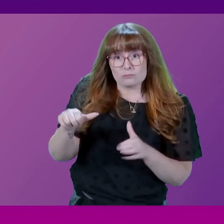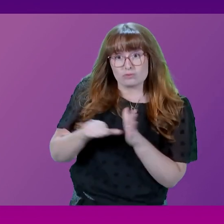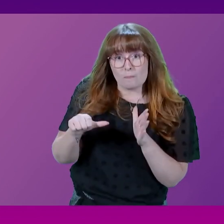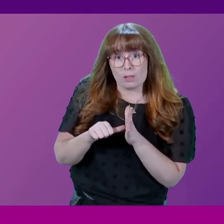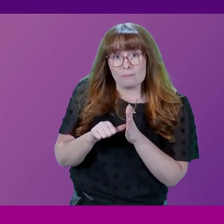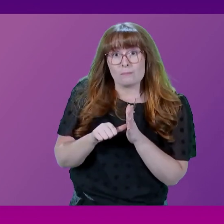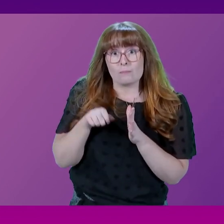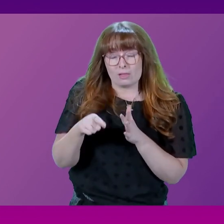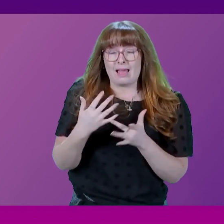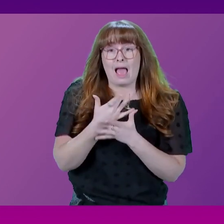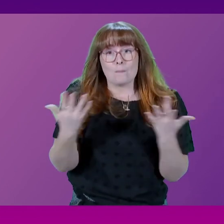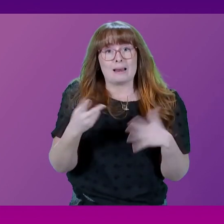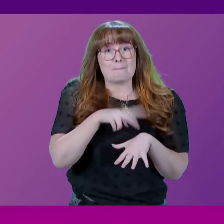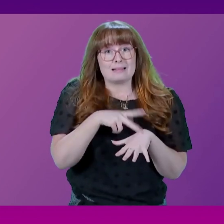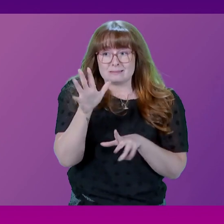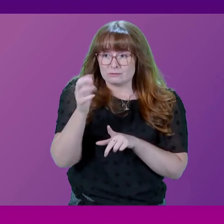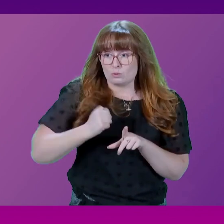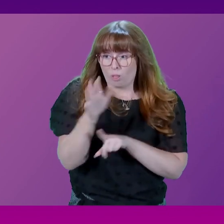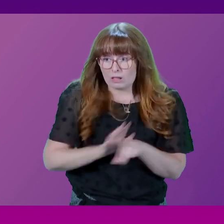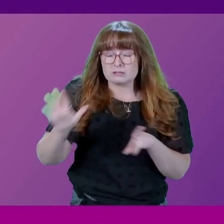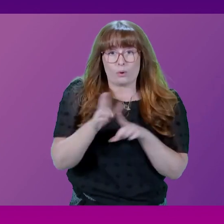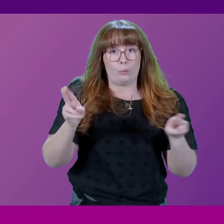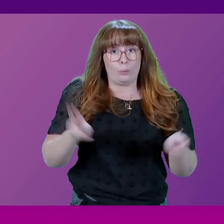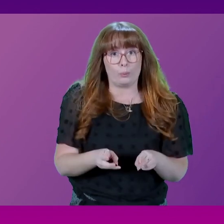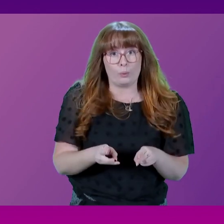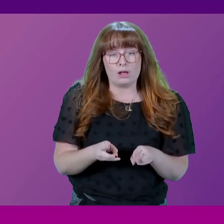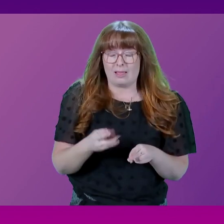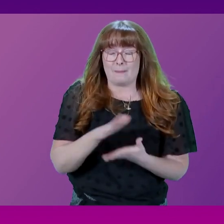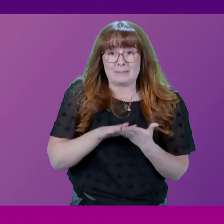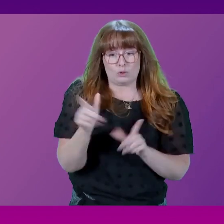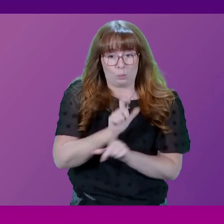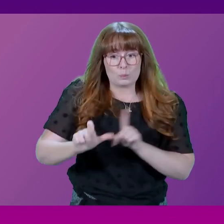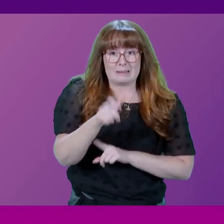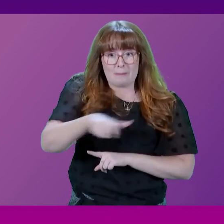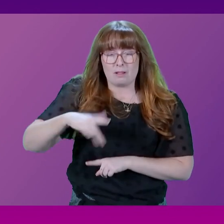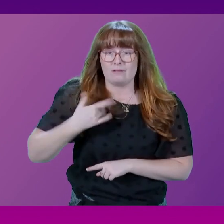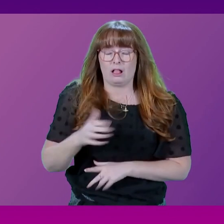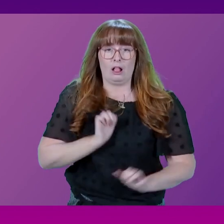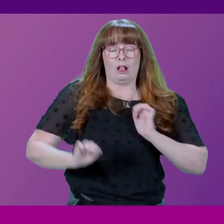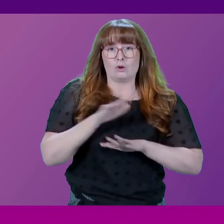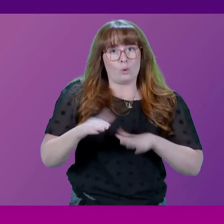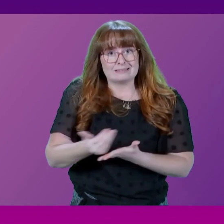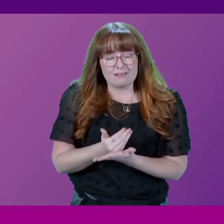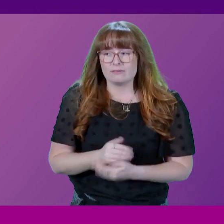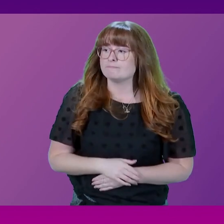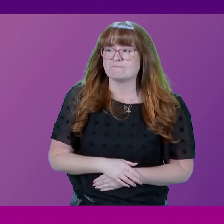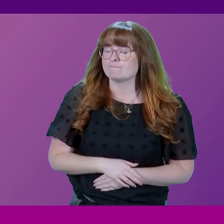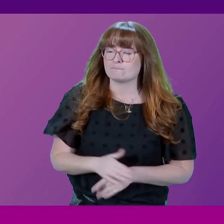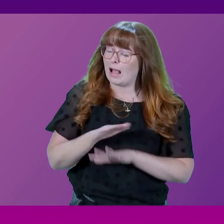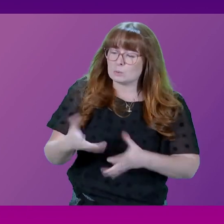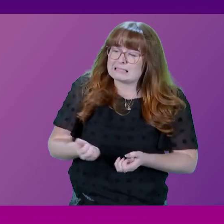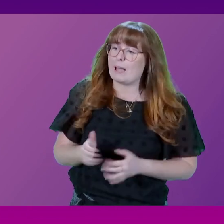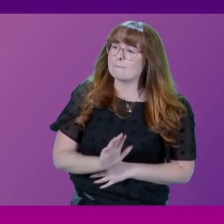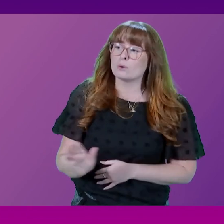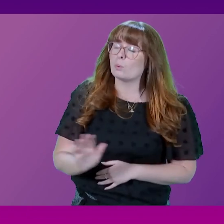that with falling officer numbers, communities in Scotland will feel less safe? First minister. I don't accept that in the